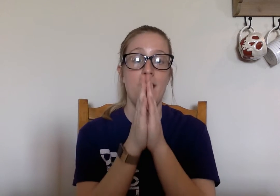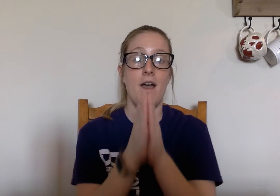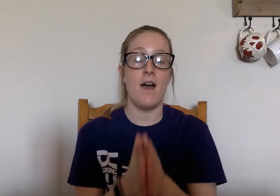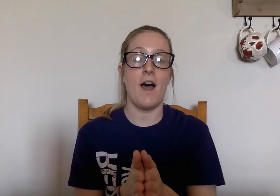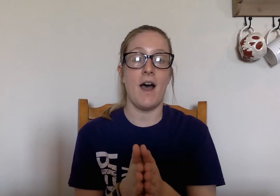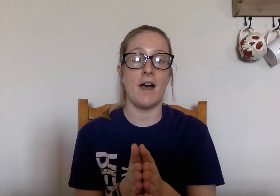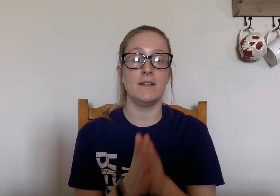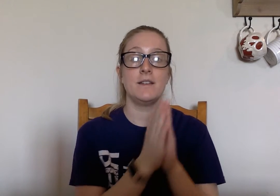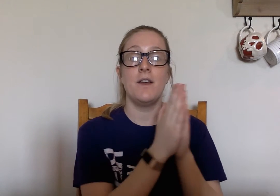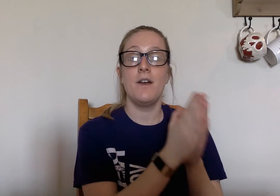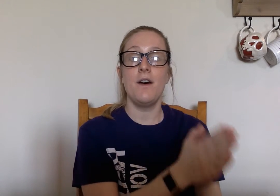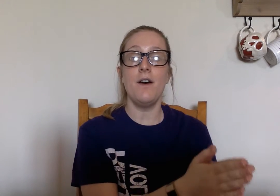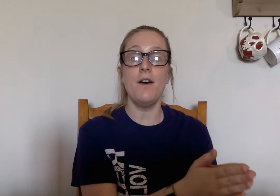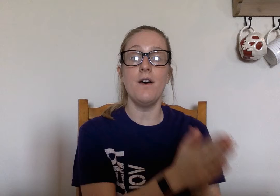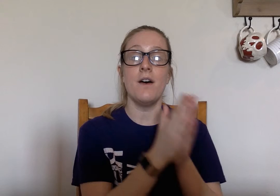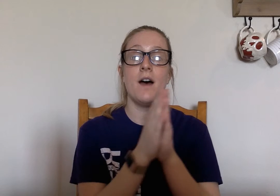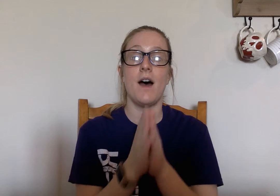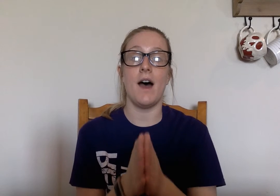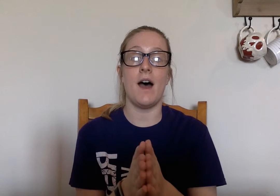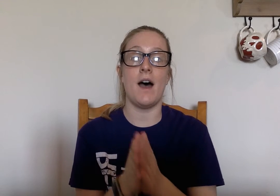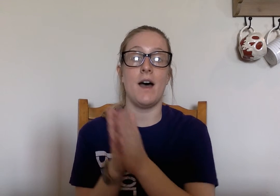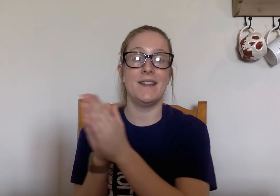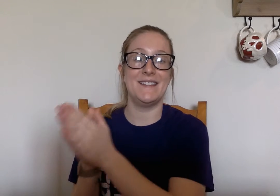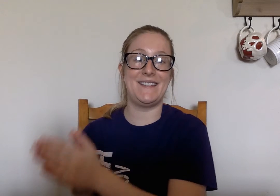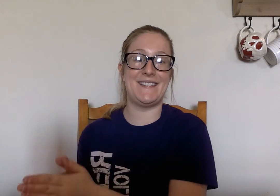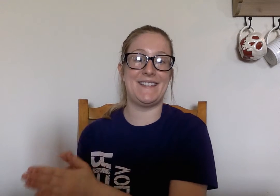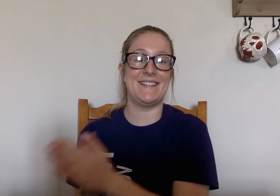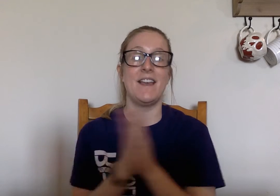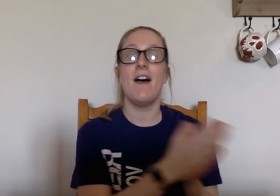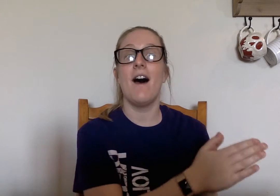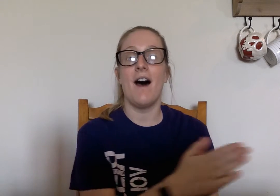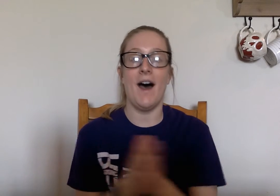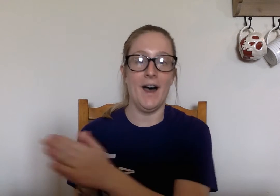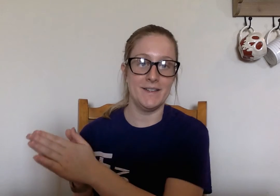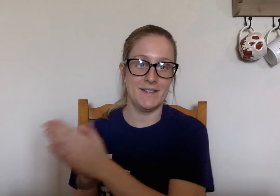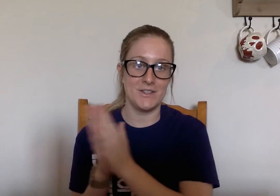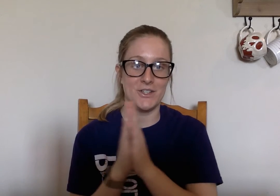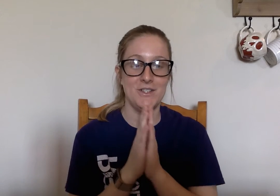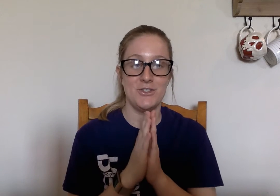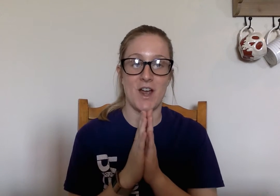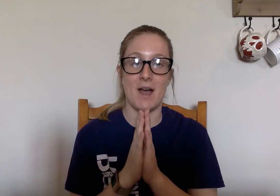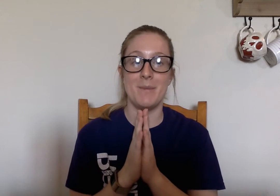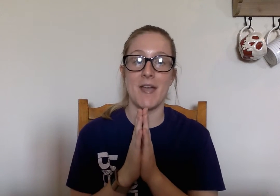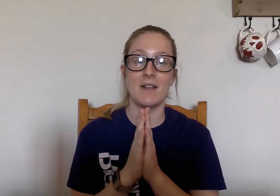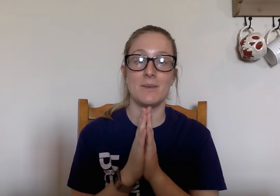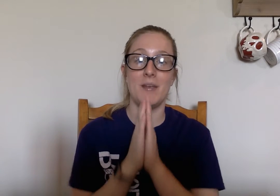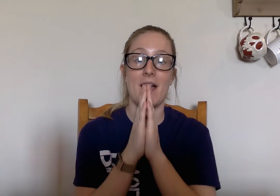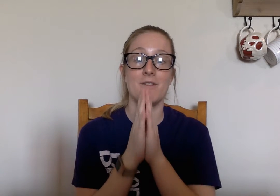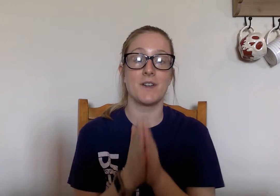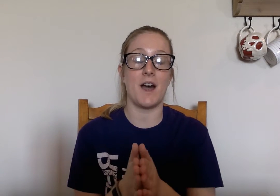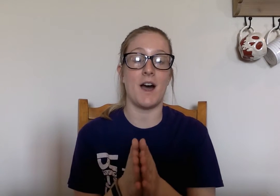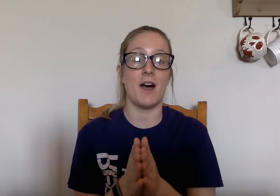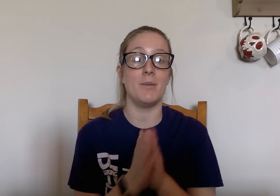hot hot hot hot hot good job next we have cob